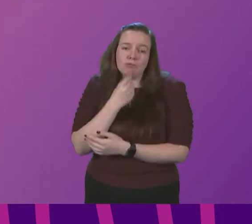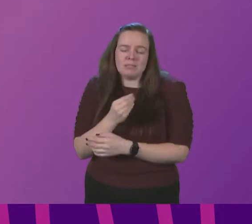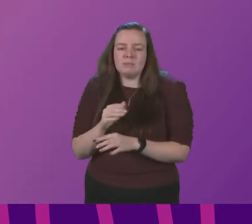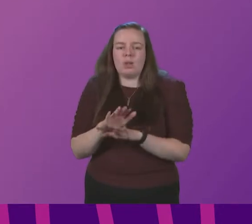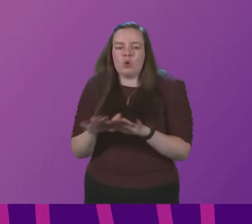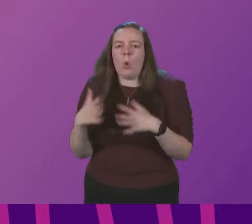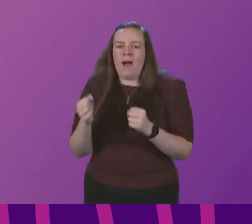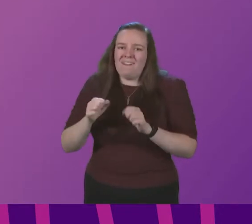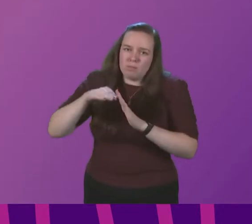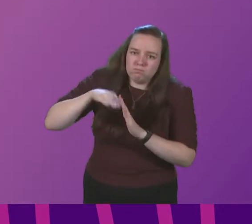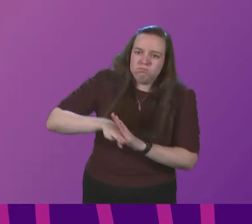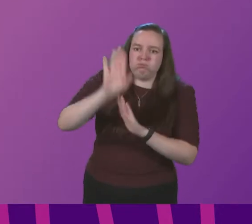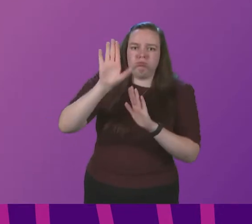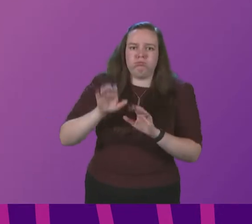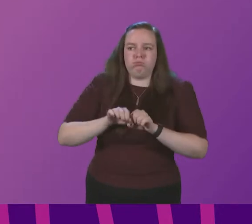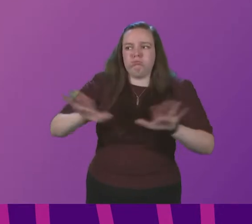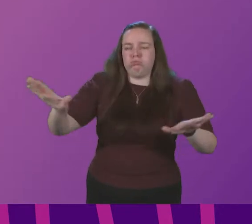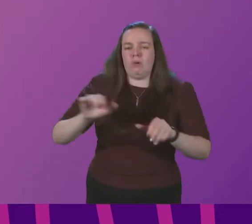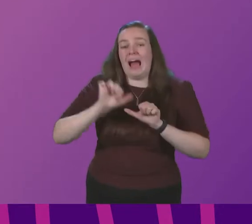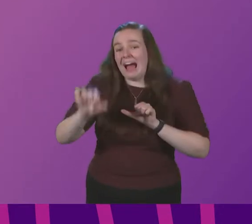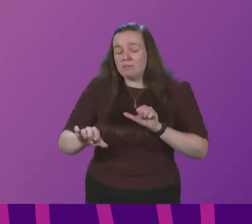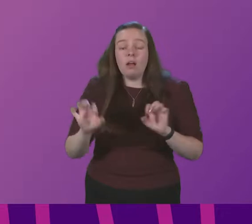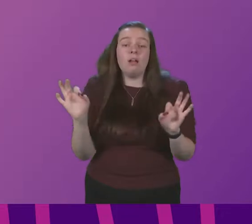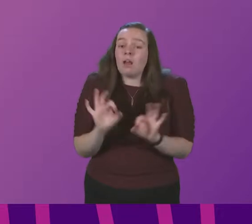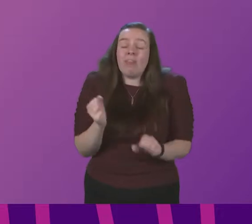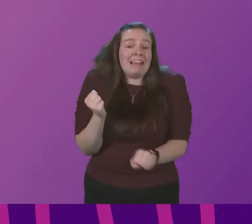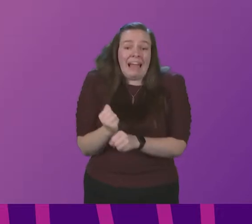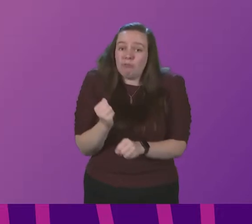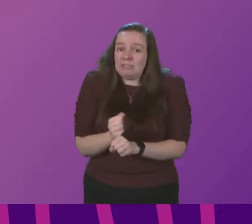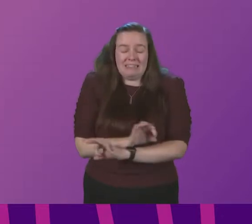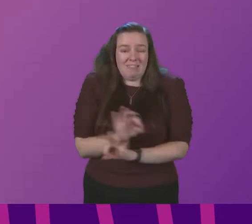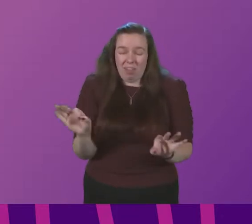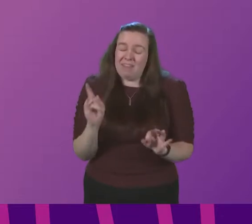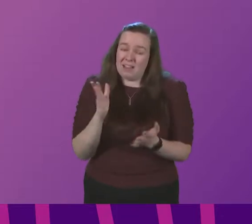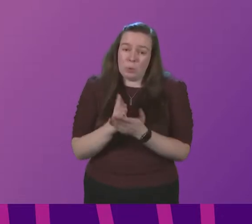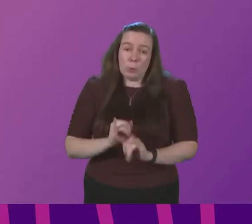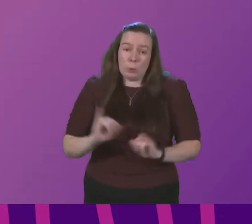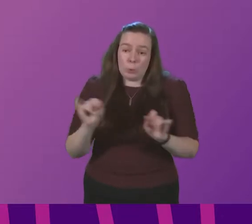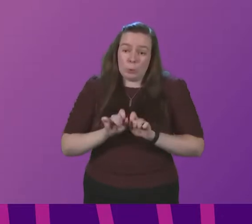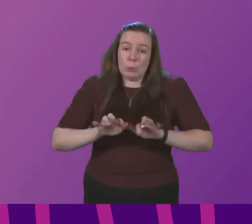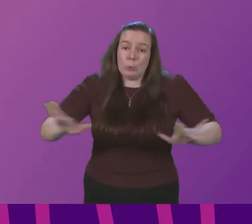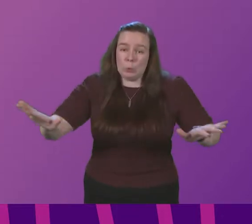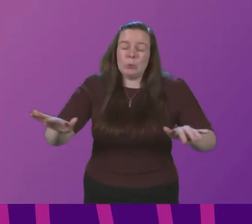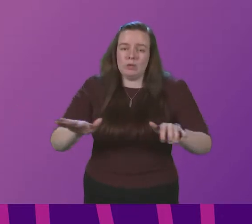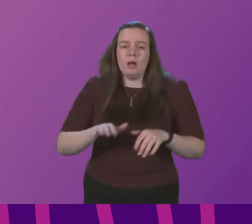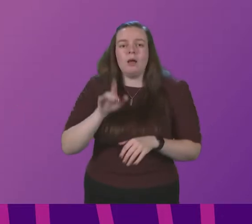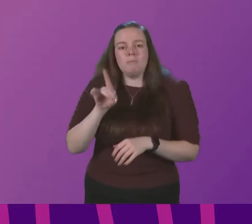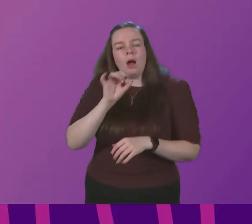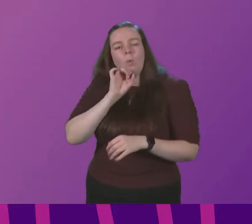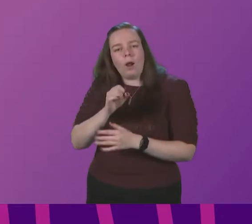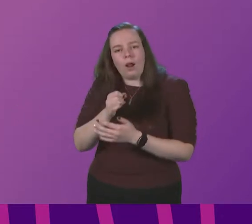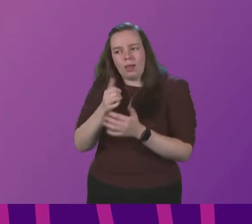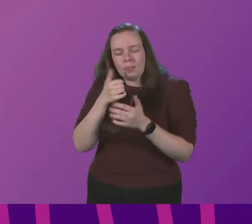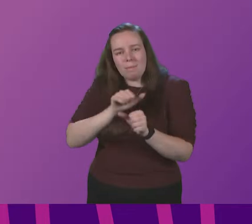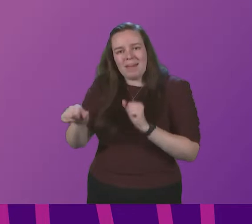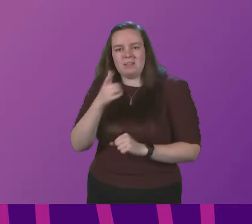have that surge of infections after none of this is guaranteed this is a highly infectious variant of this virus but that will give us the best